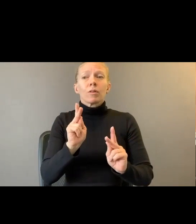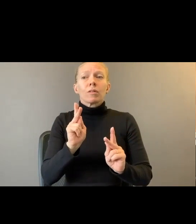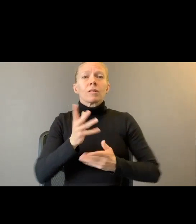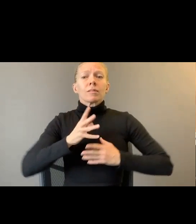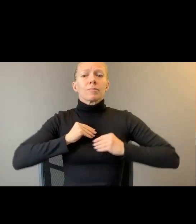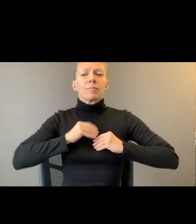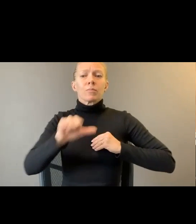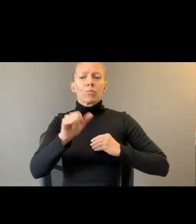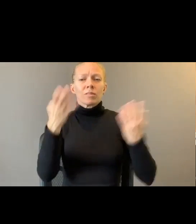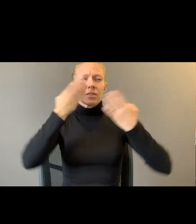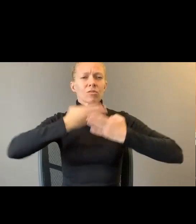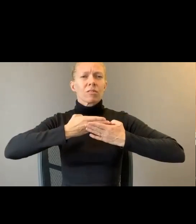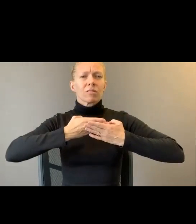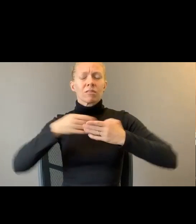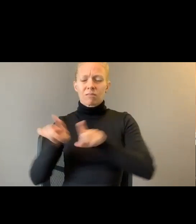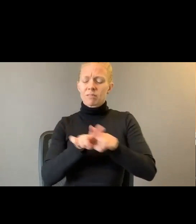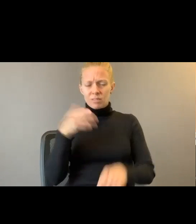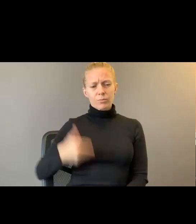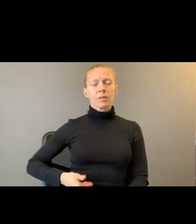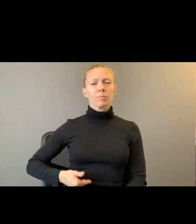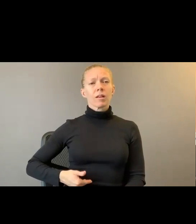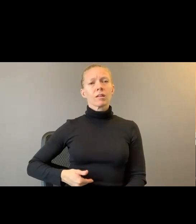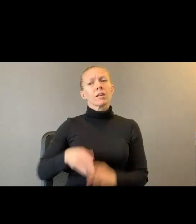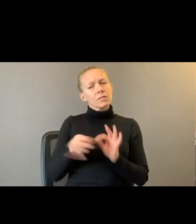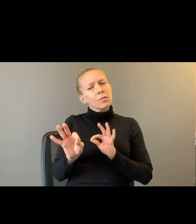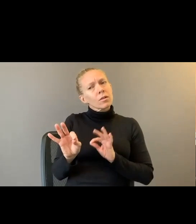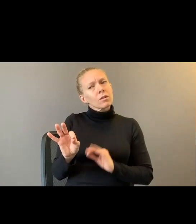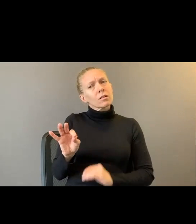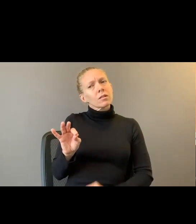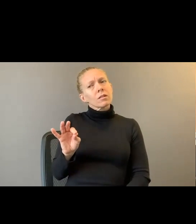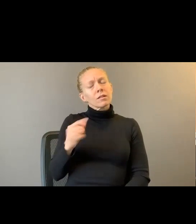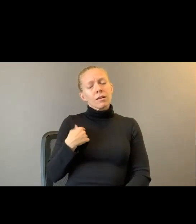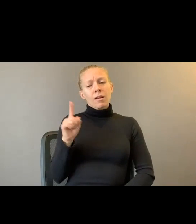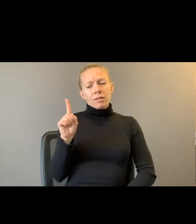Simple enough. I skulk away a little more each day.